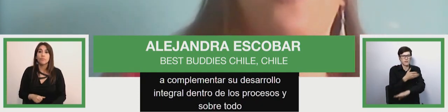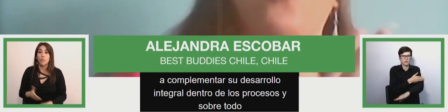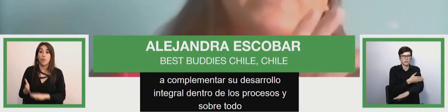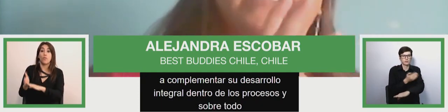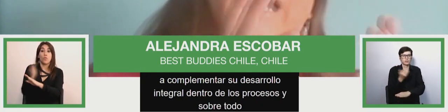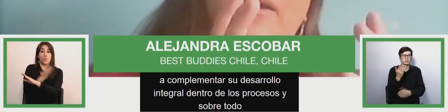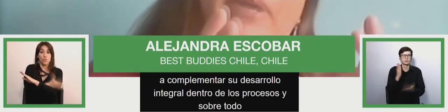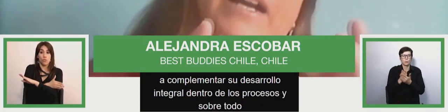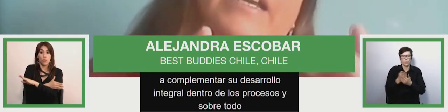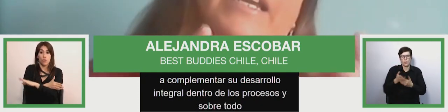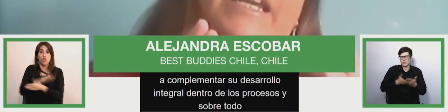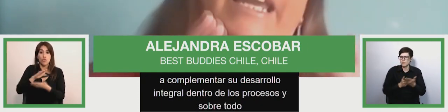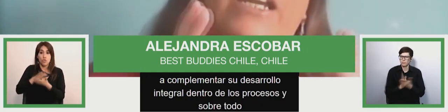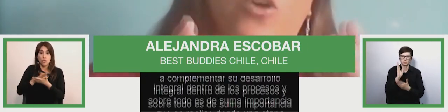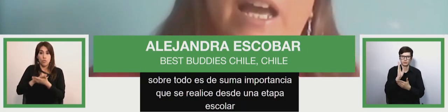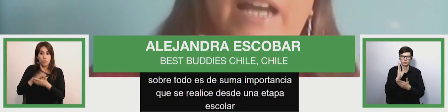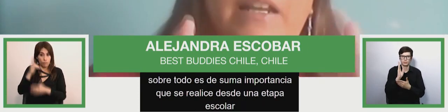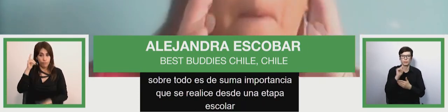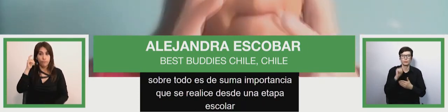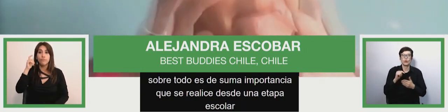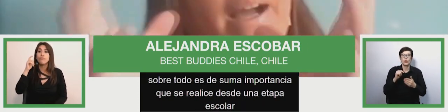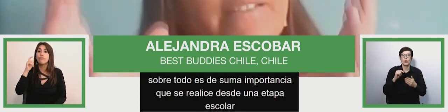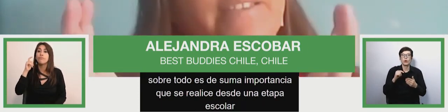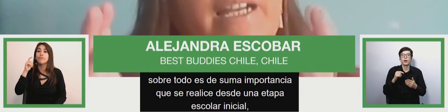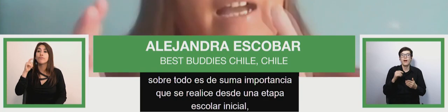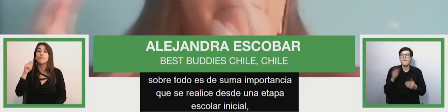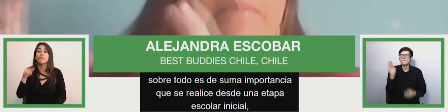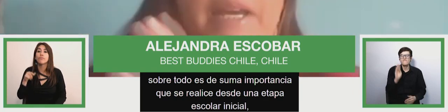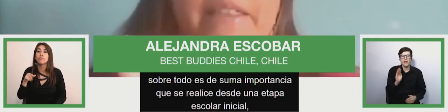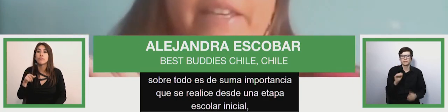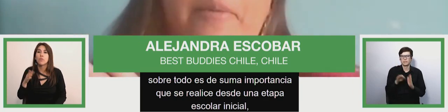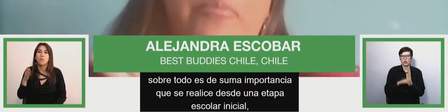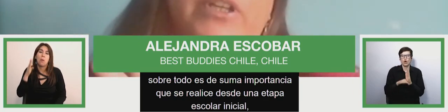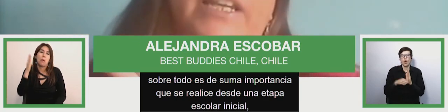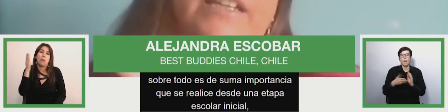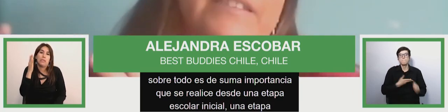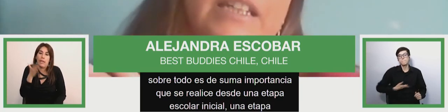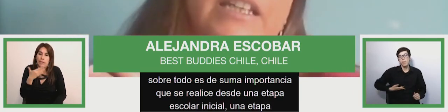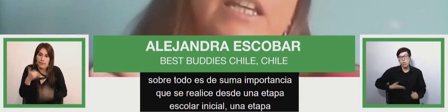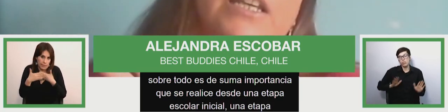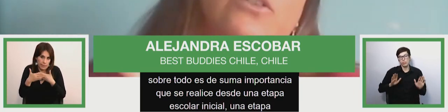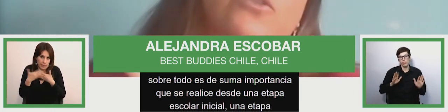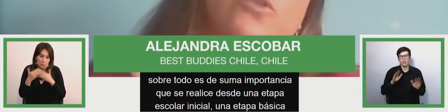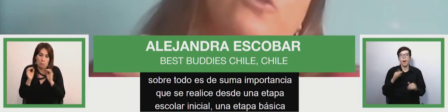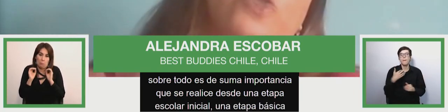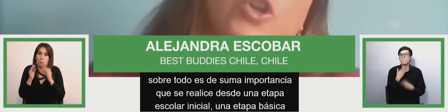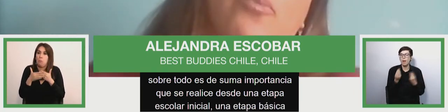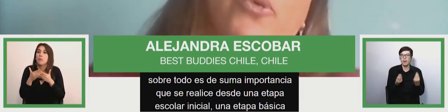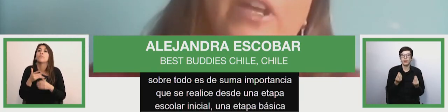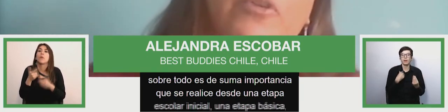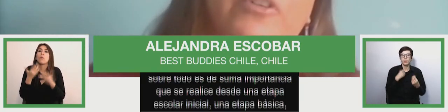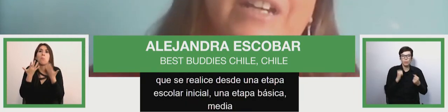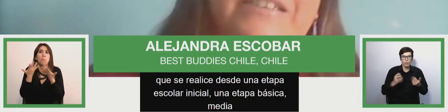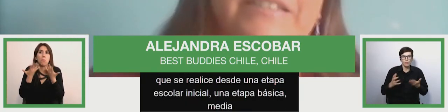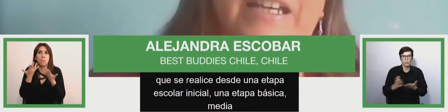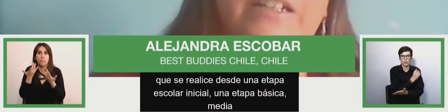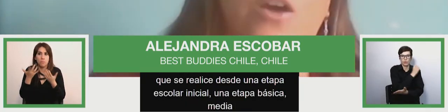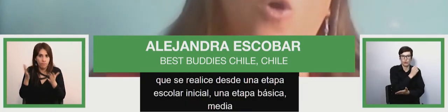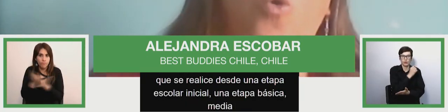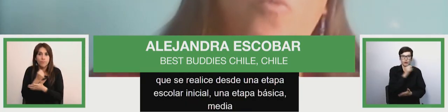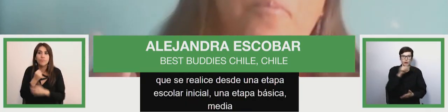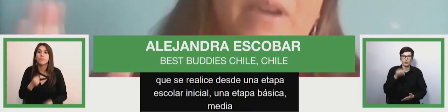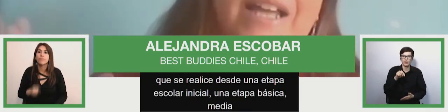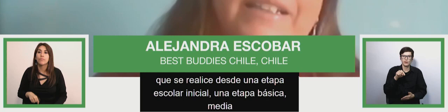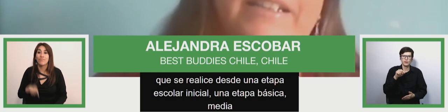stage early school stage a basic middle and school such that we can then